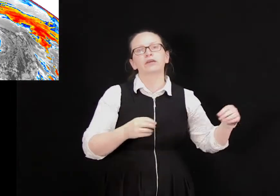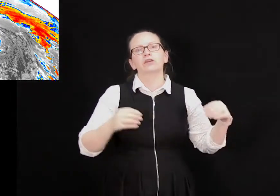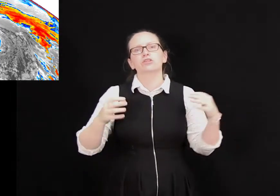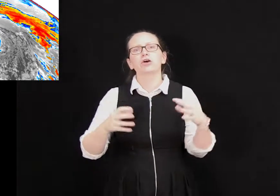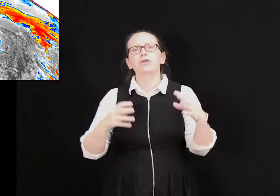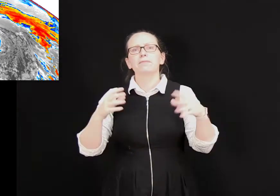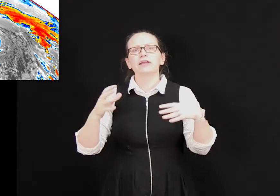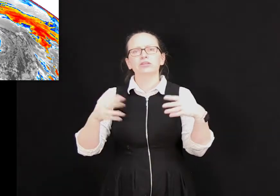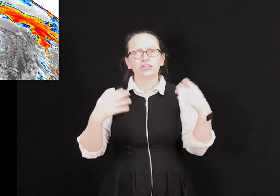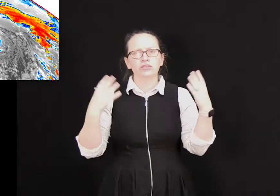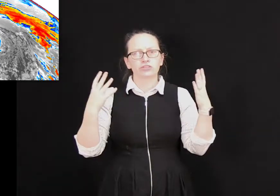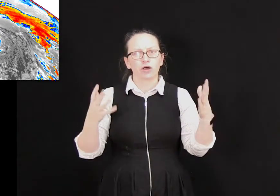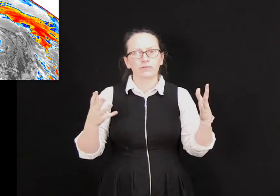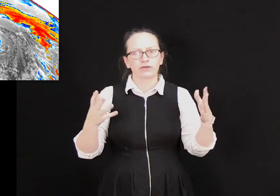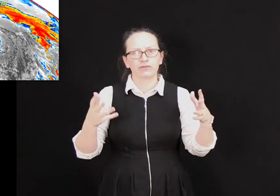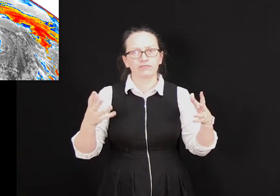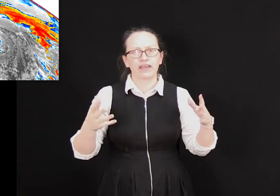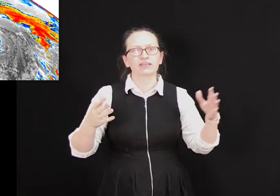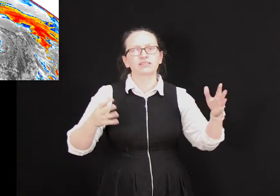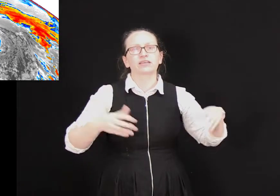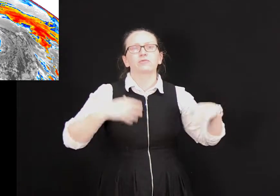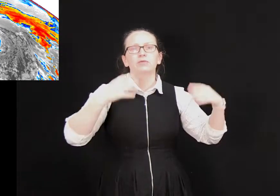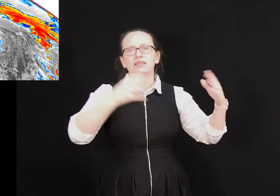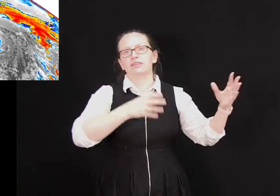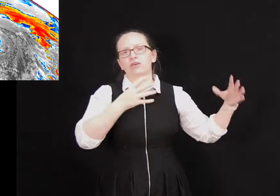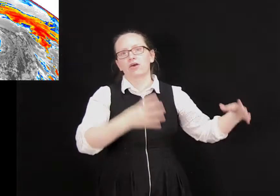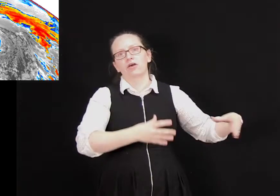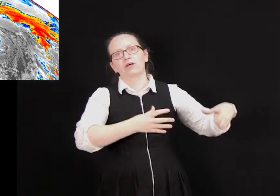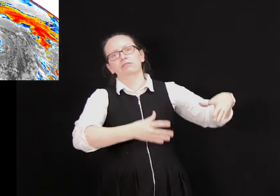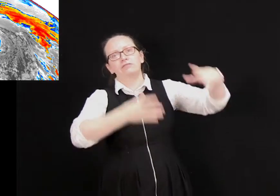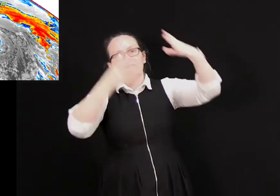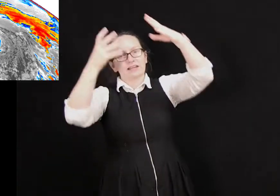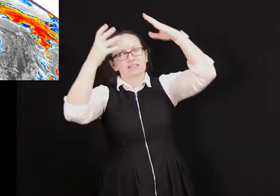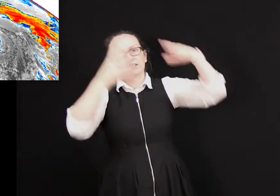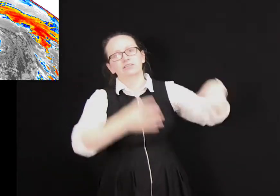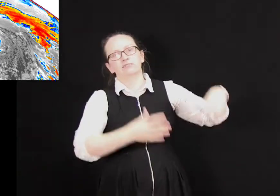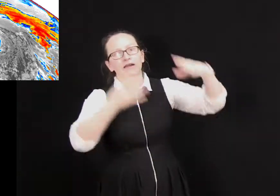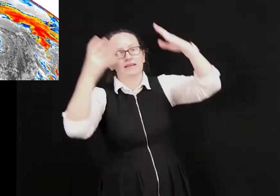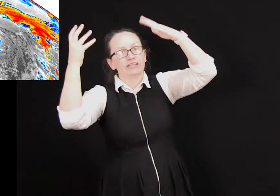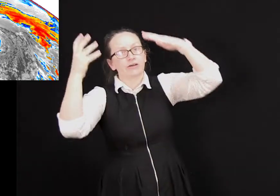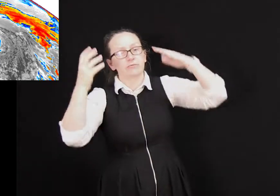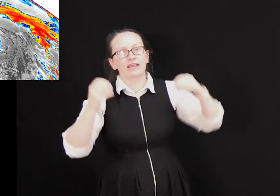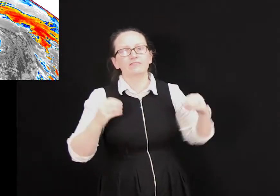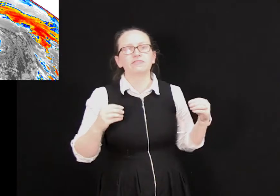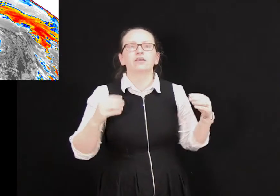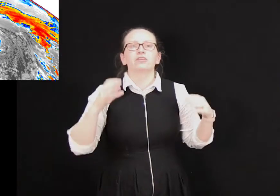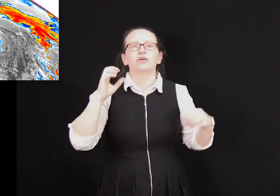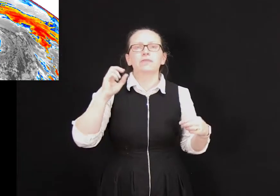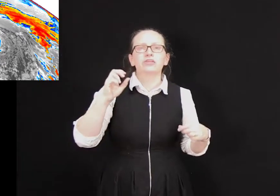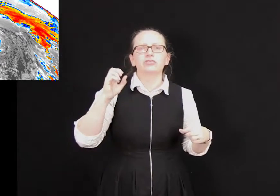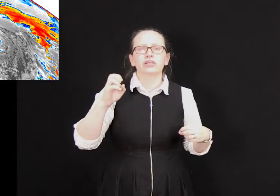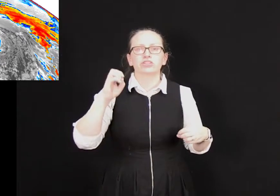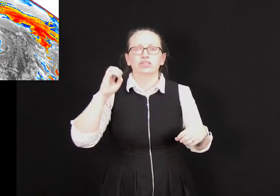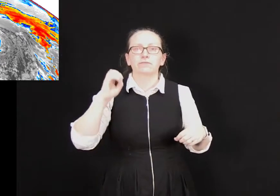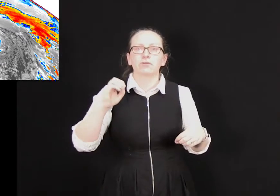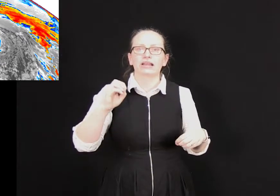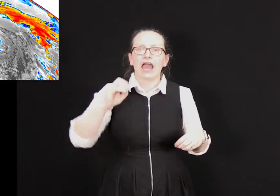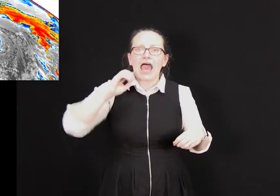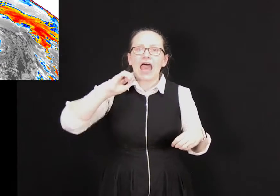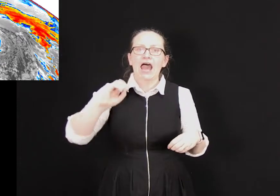So by using the Doppler effect with the reflected radio waves the meteorologists can work out how